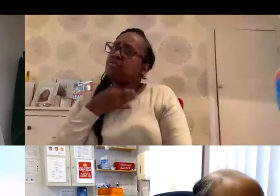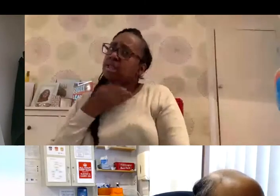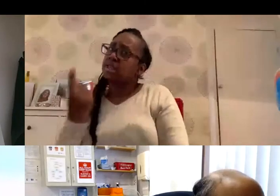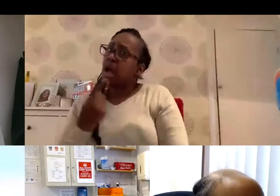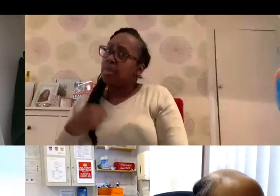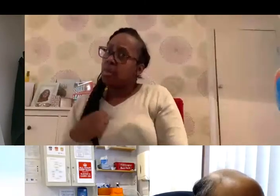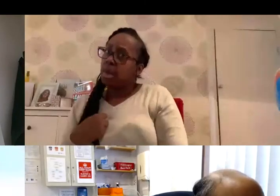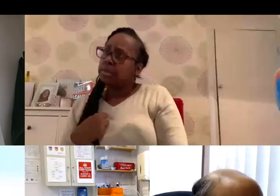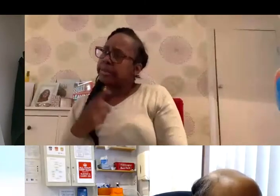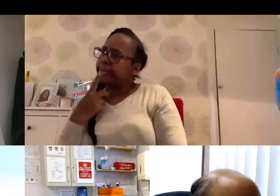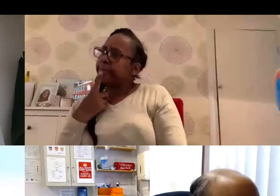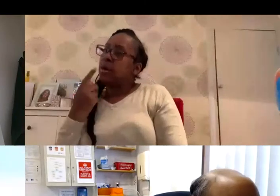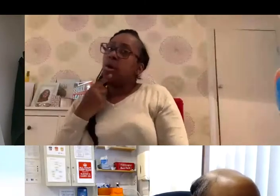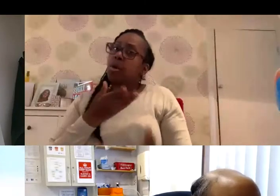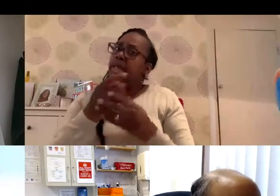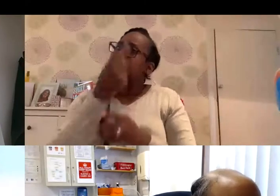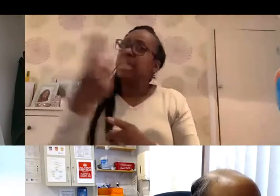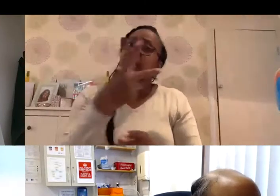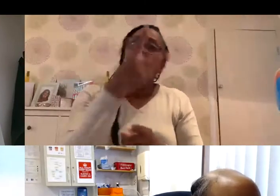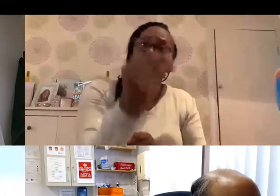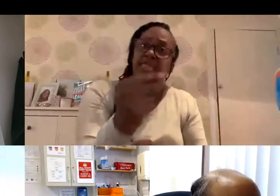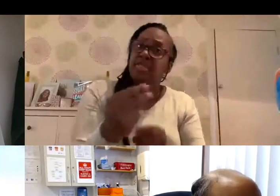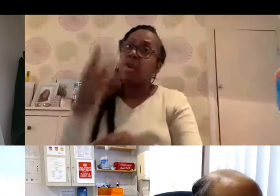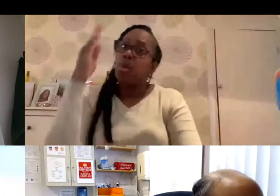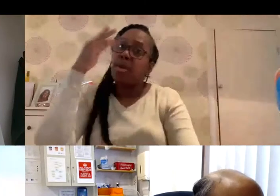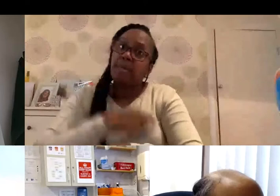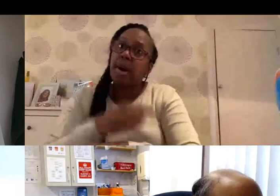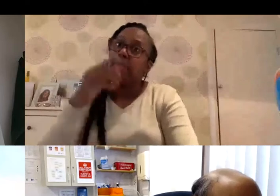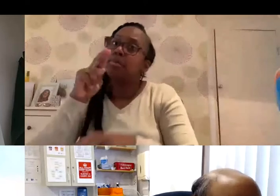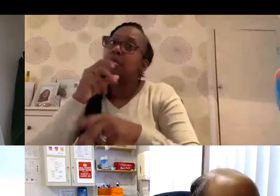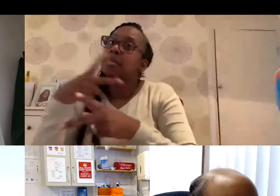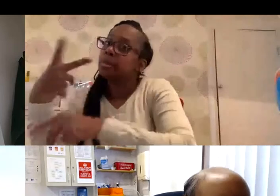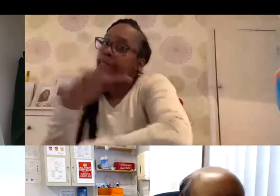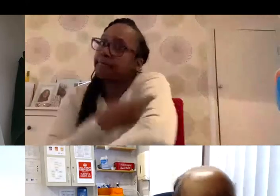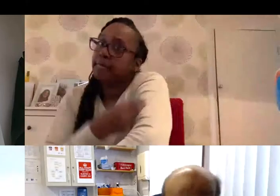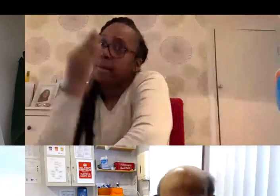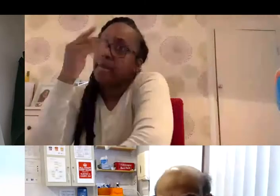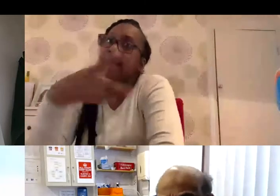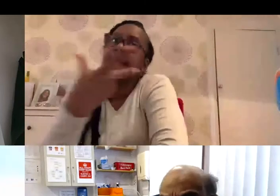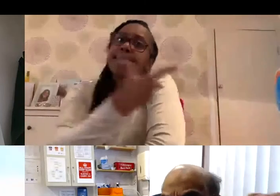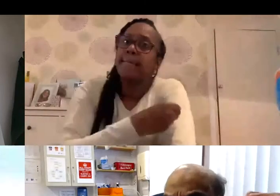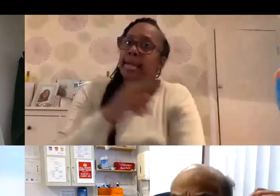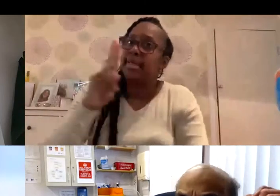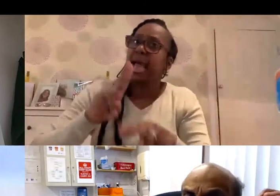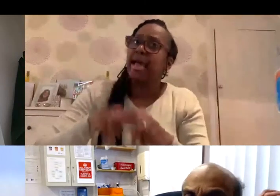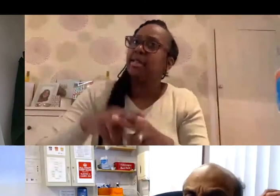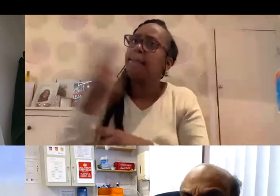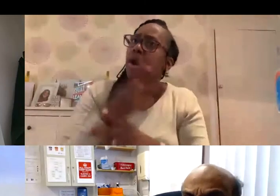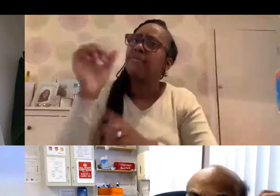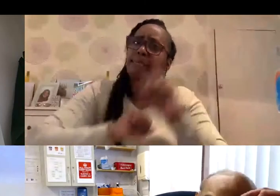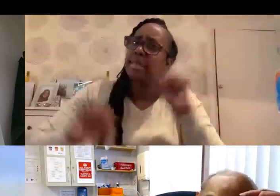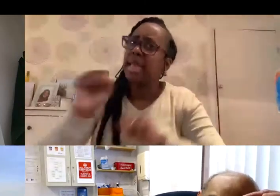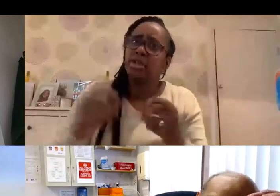Or would you give each of them a vaccine knowing that they will each have a level of protection? And that level of protection,